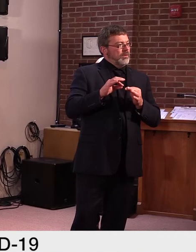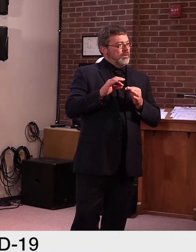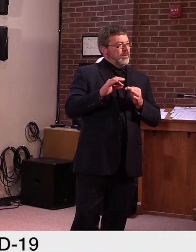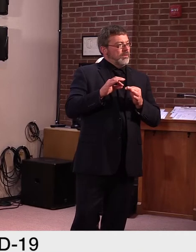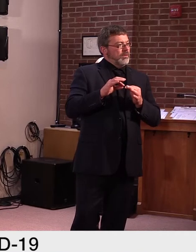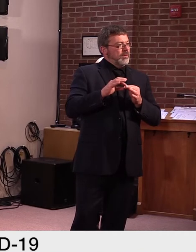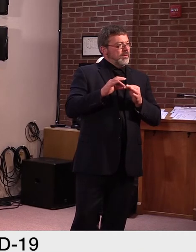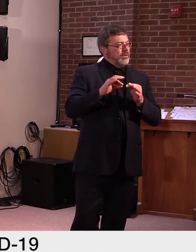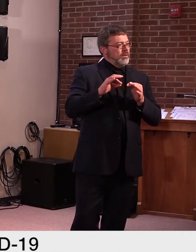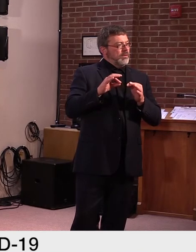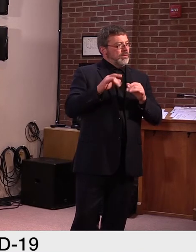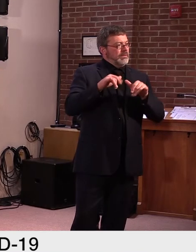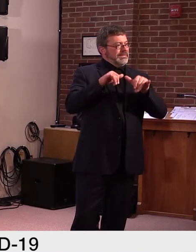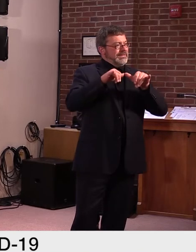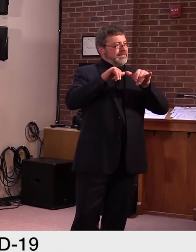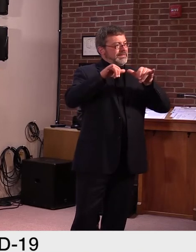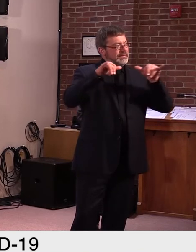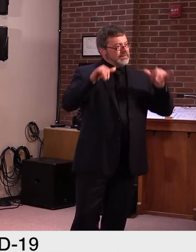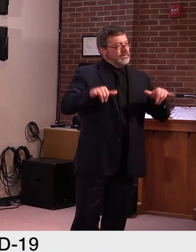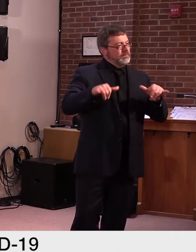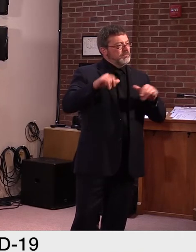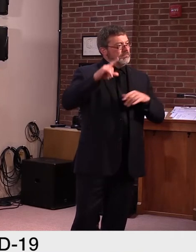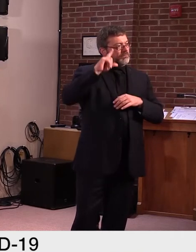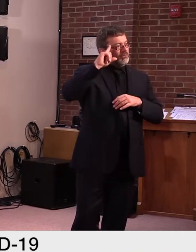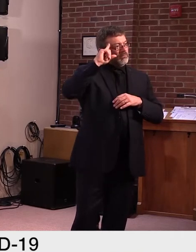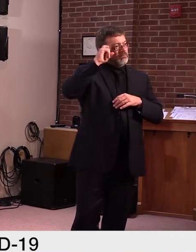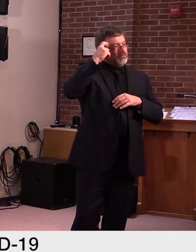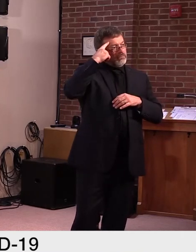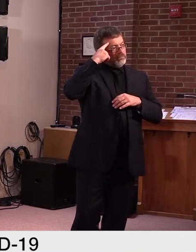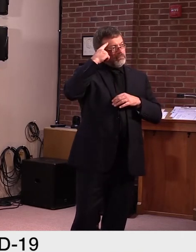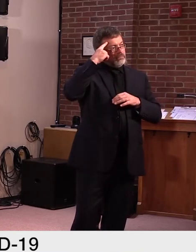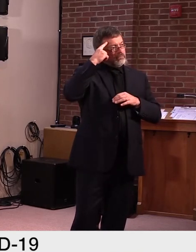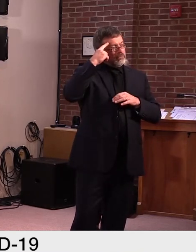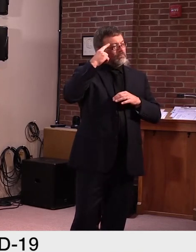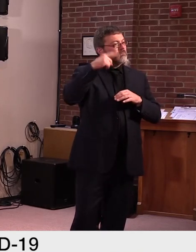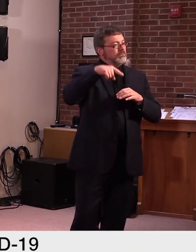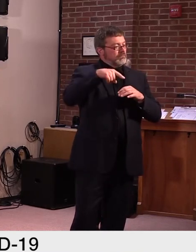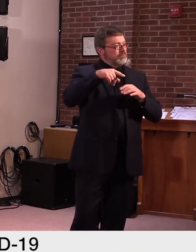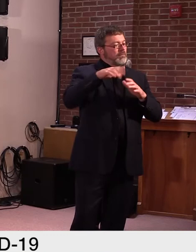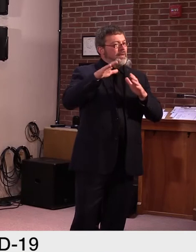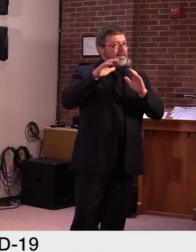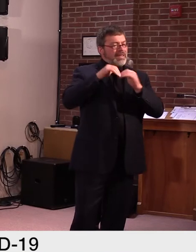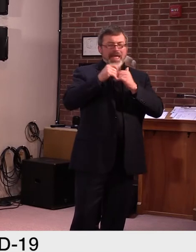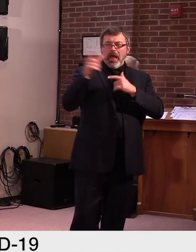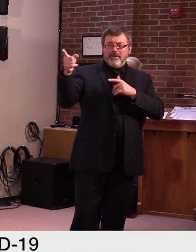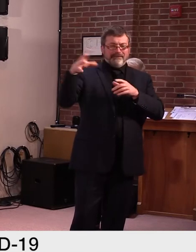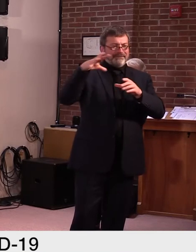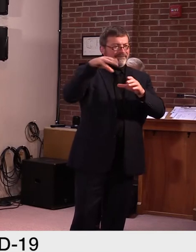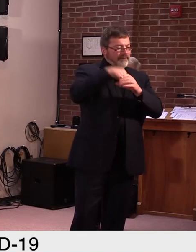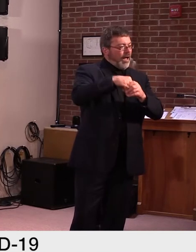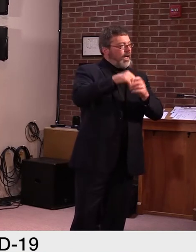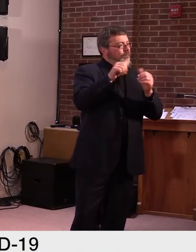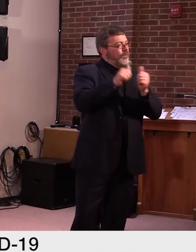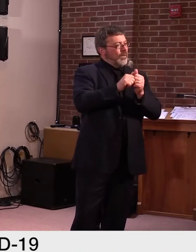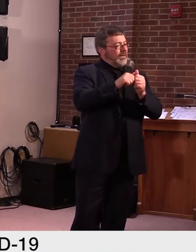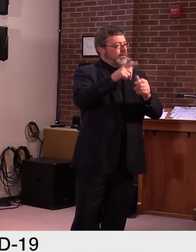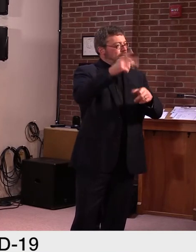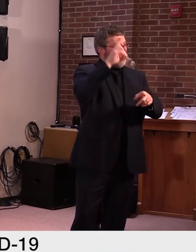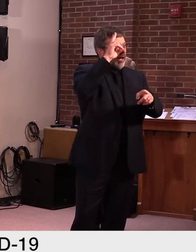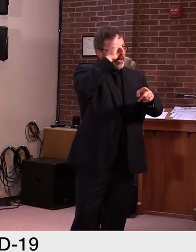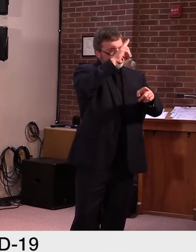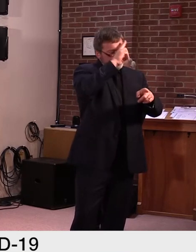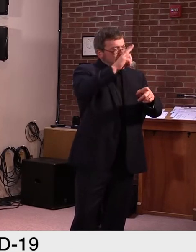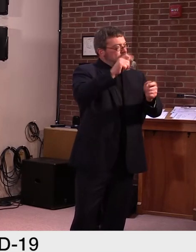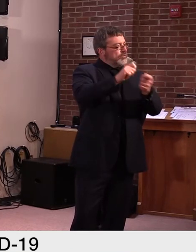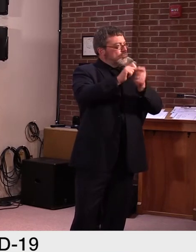question of healthcare reform in Vermont. Um, the, uh, um, that issue is not